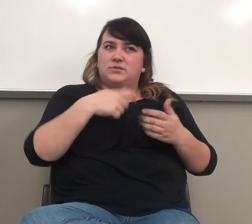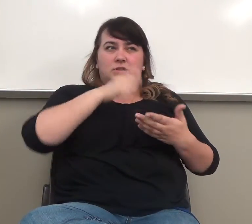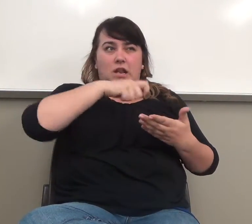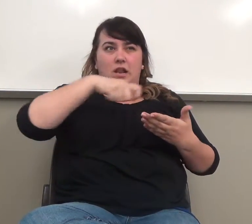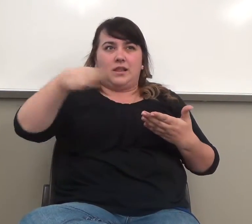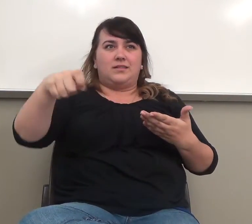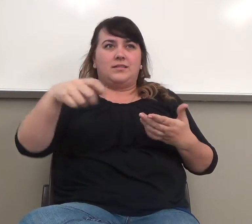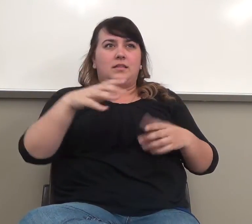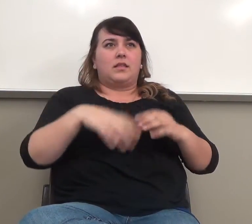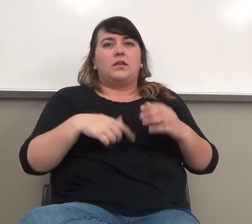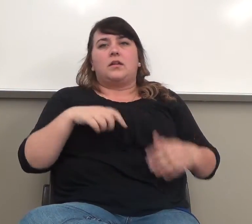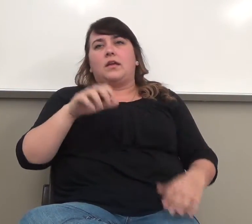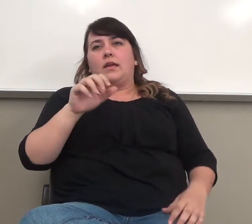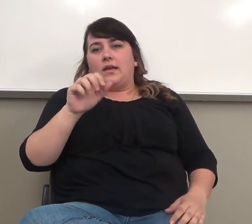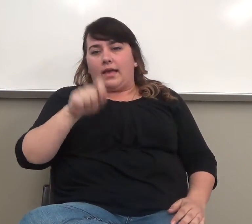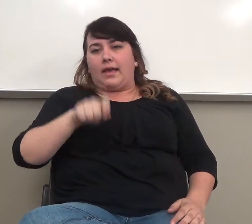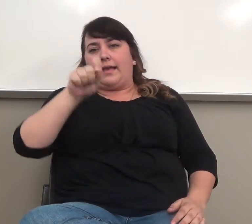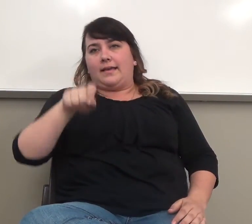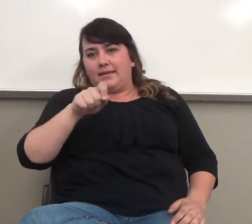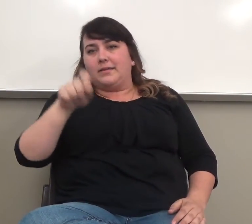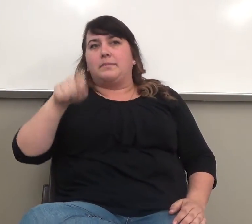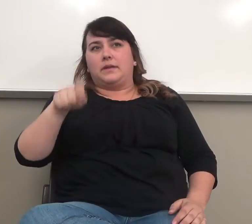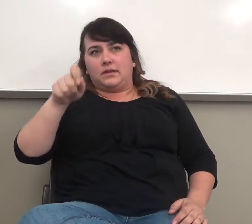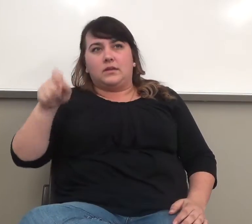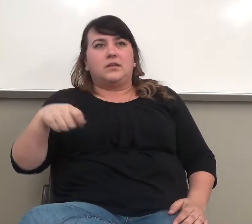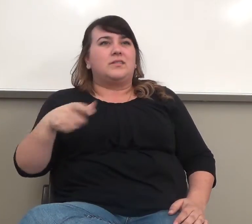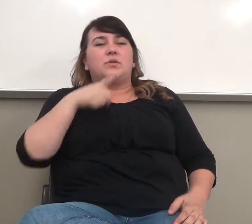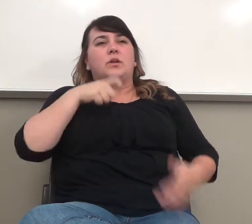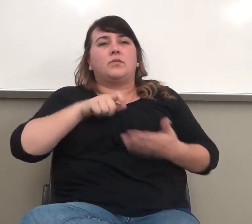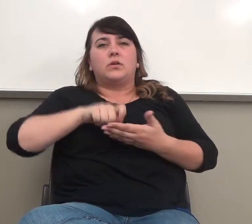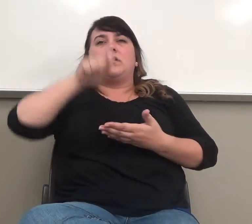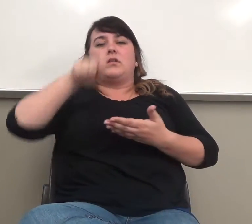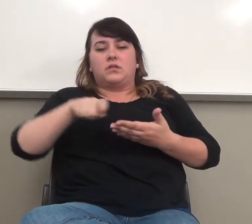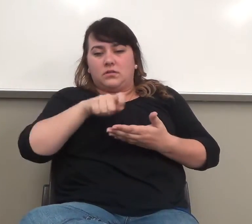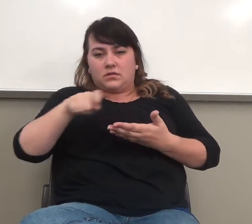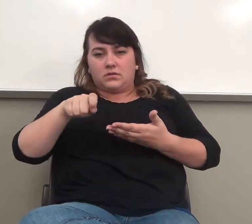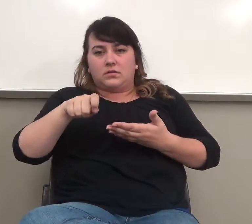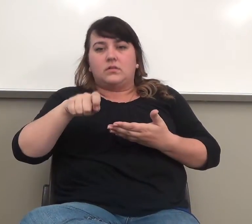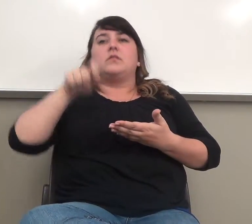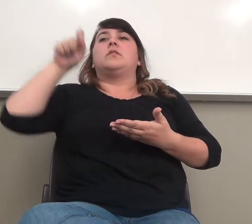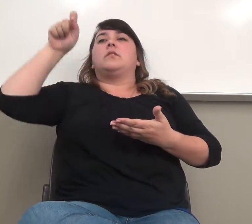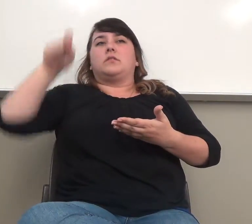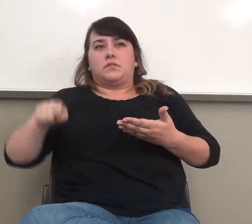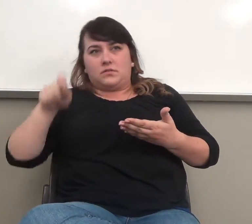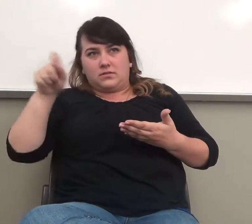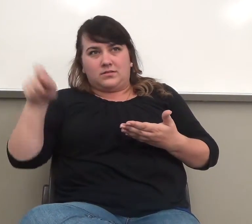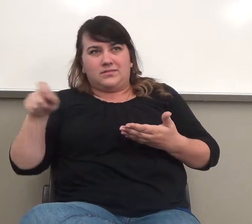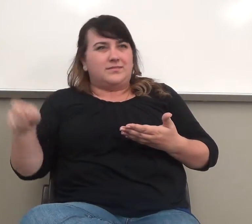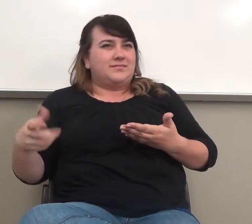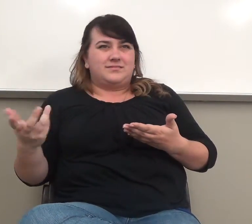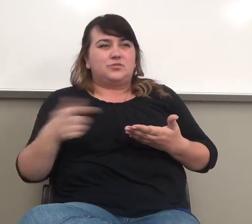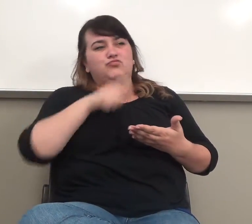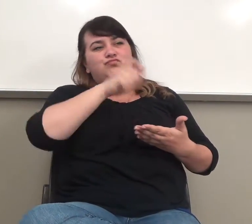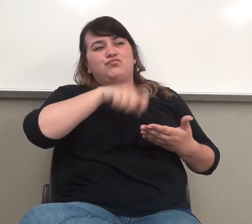in cursive because you're going to keep picking the pen up every time. So if I'm going to grade your papers